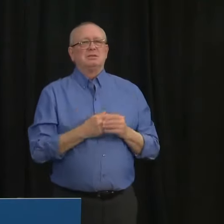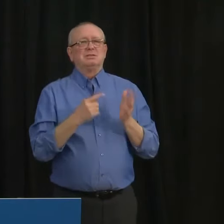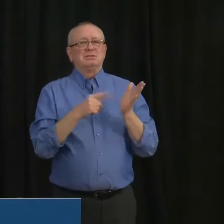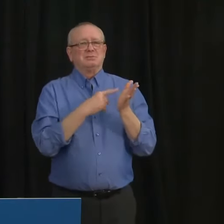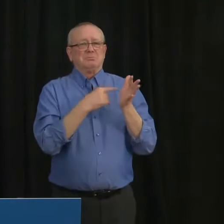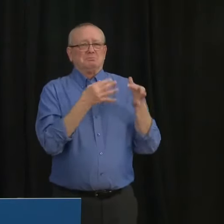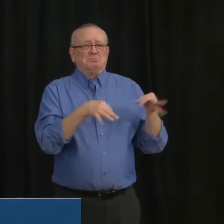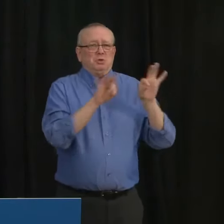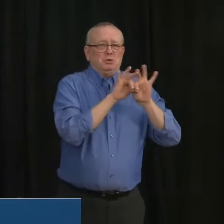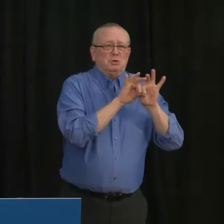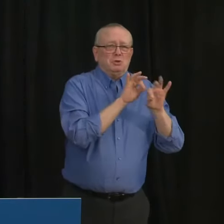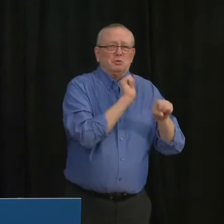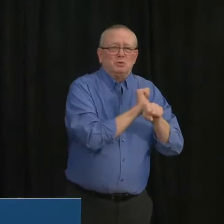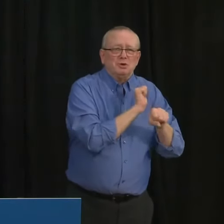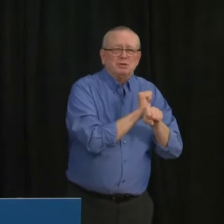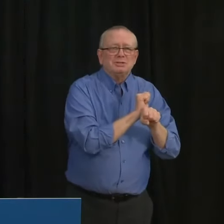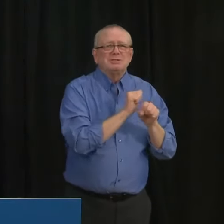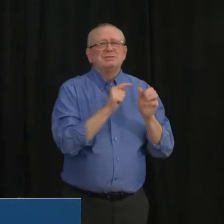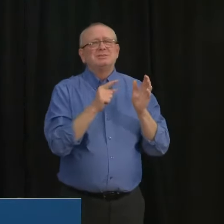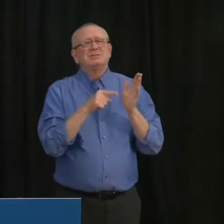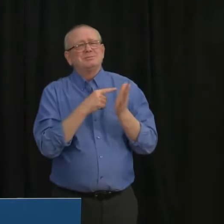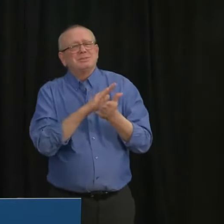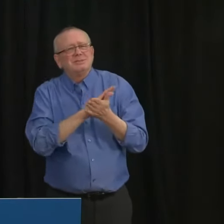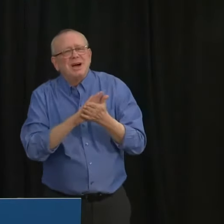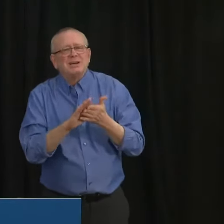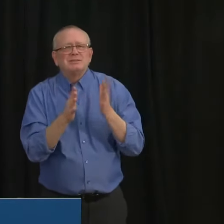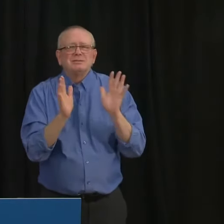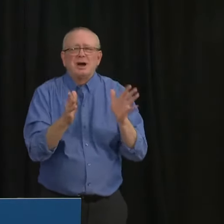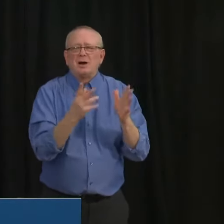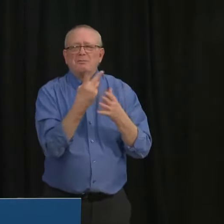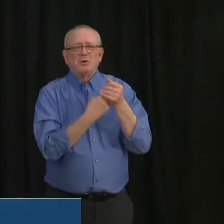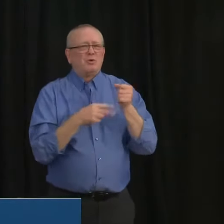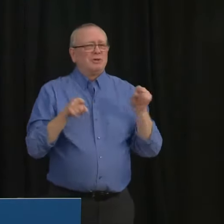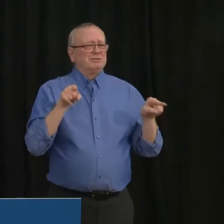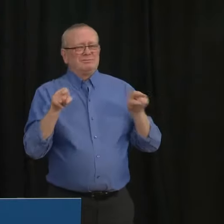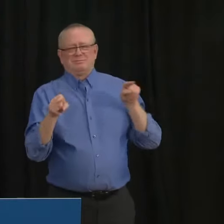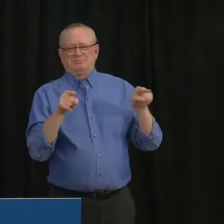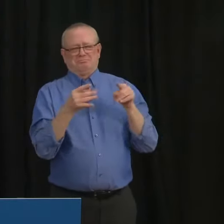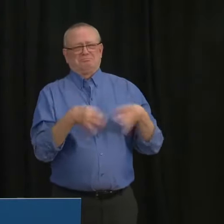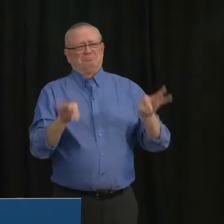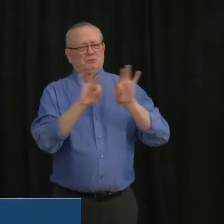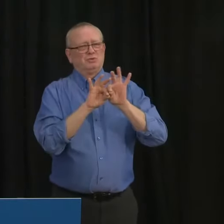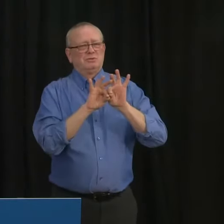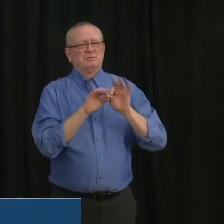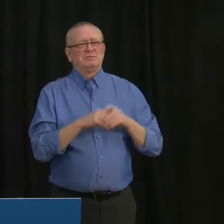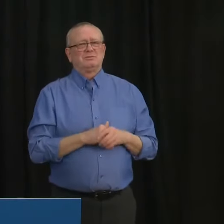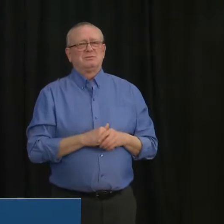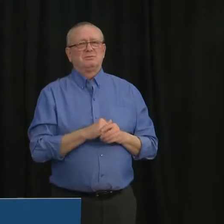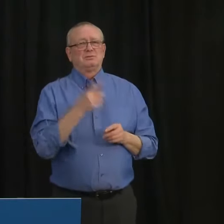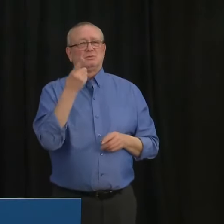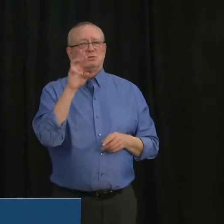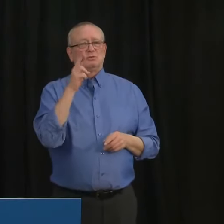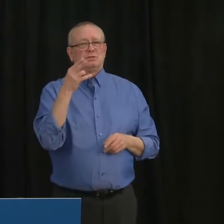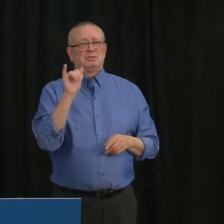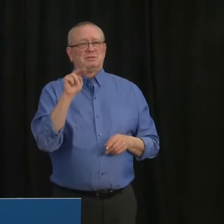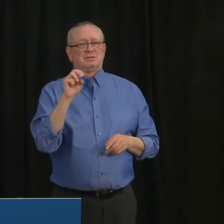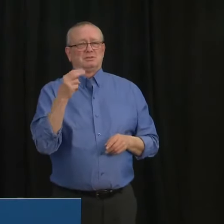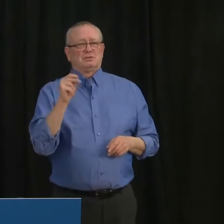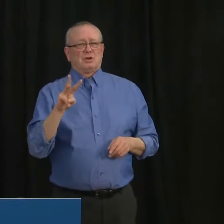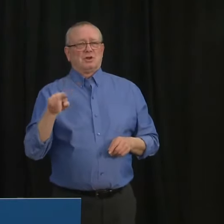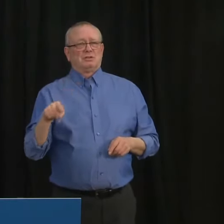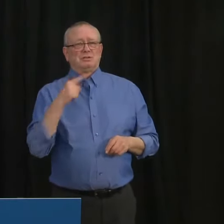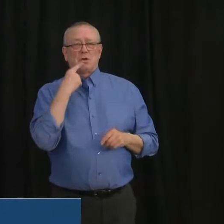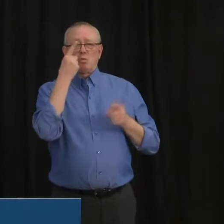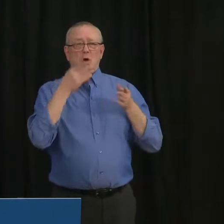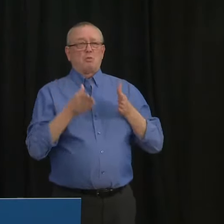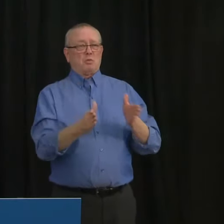Hinshaw has said there is no one single way through this pandemic and any decision impacts the lives